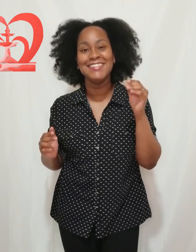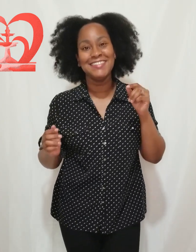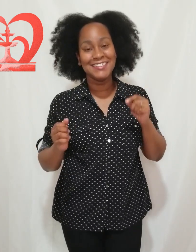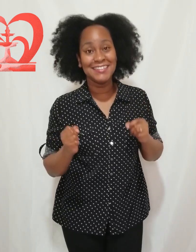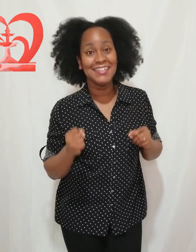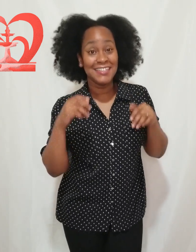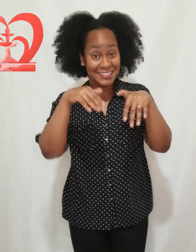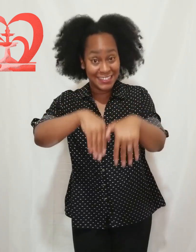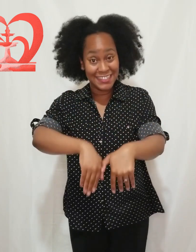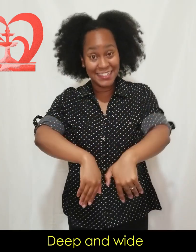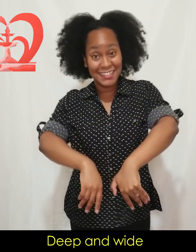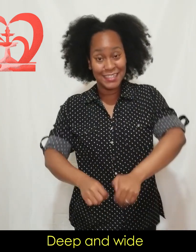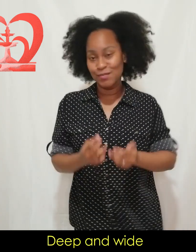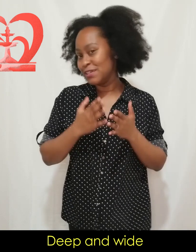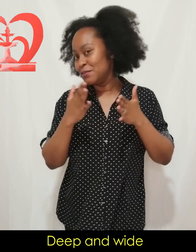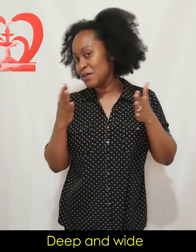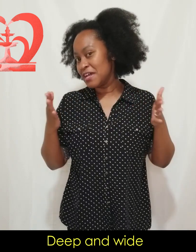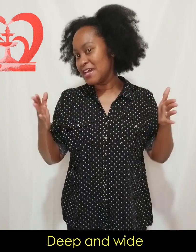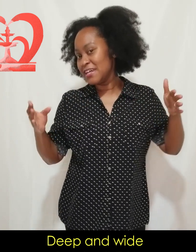Deep and wide.